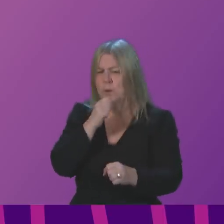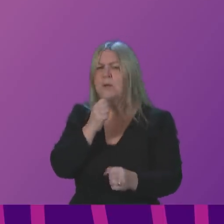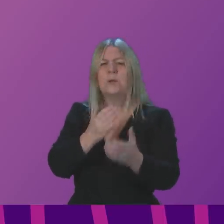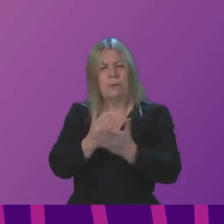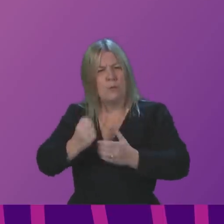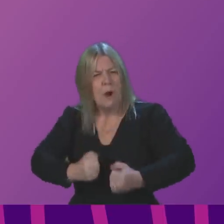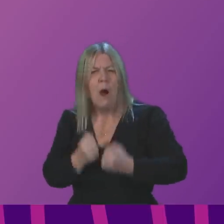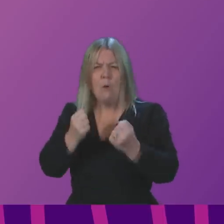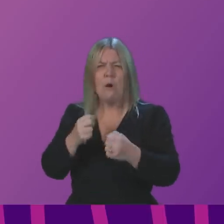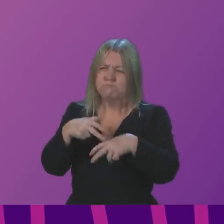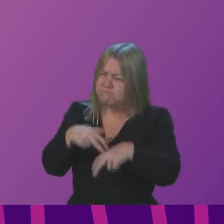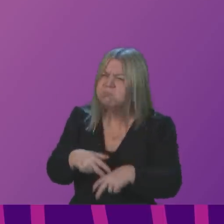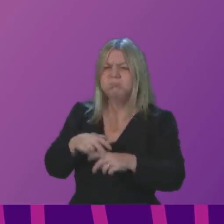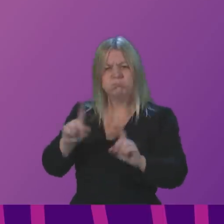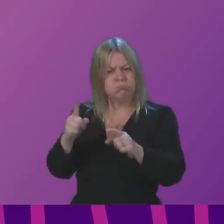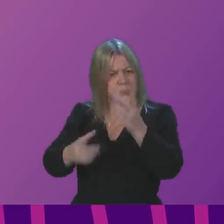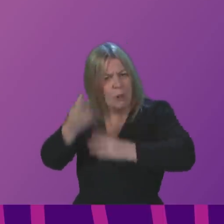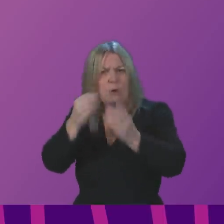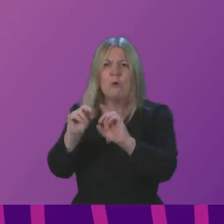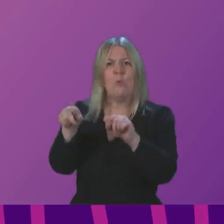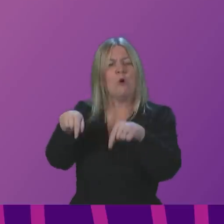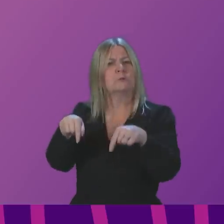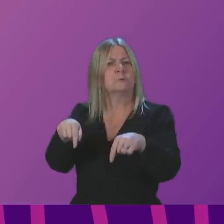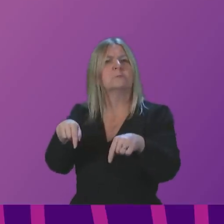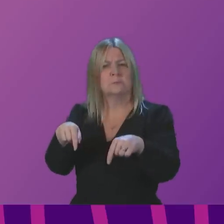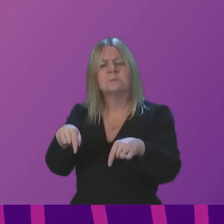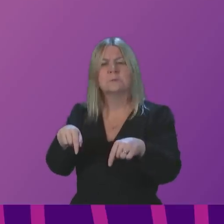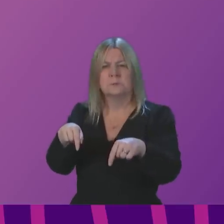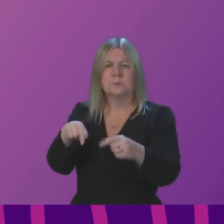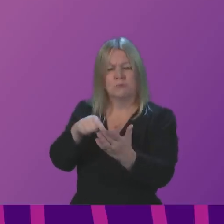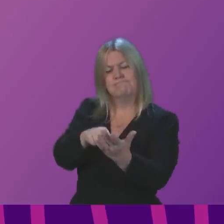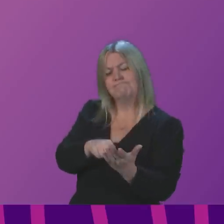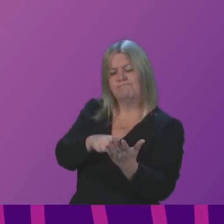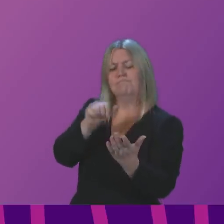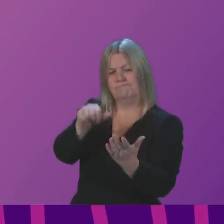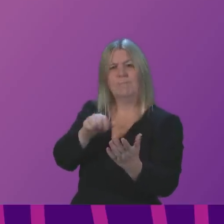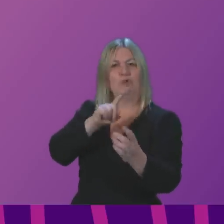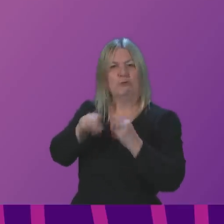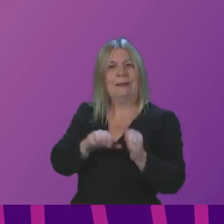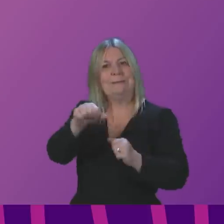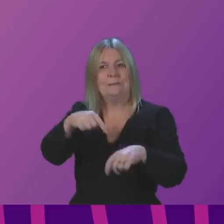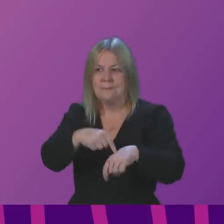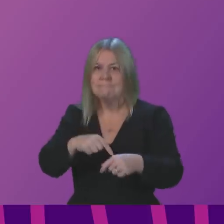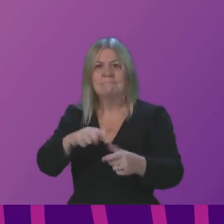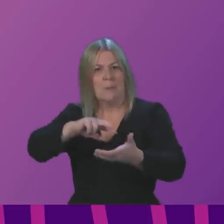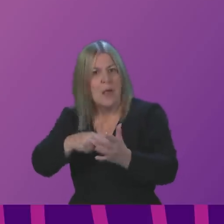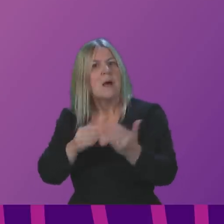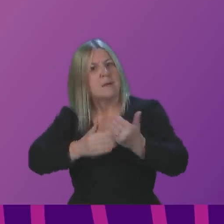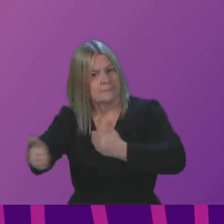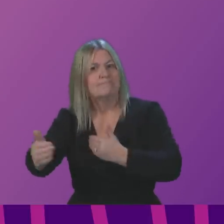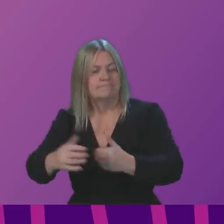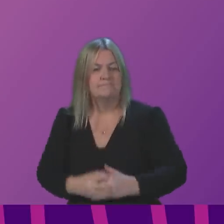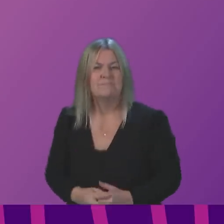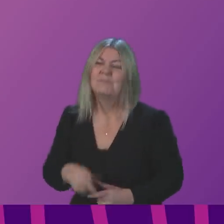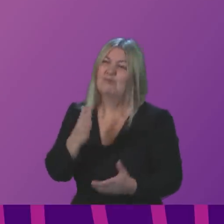resilience arrangements a lessons learned exercise once the impact has been addressed. I think one of the lessons is around